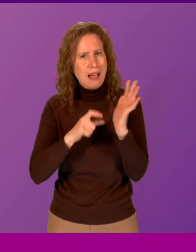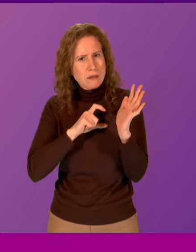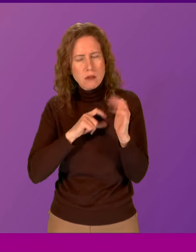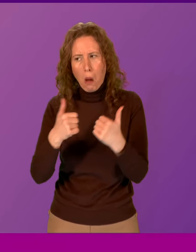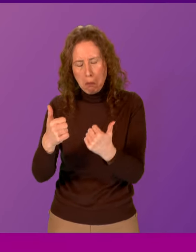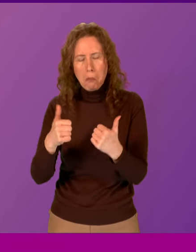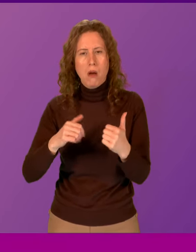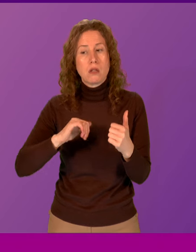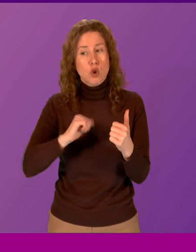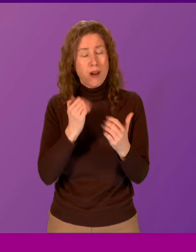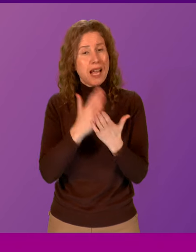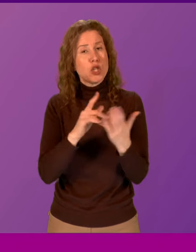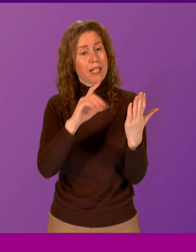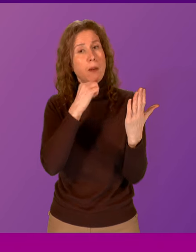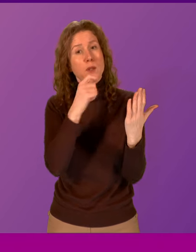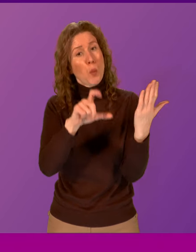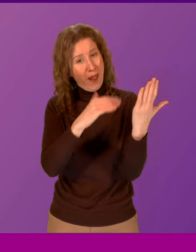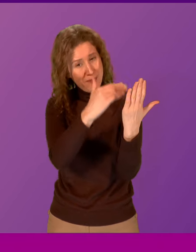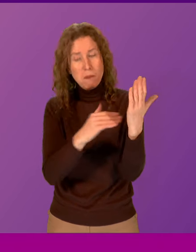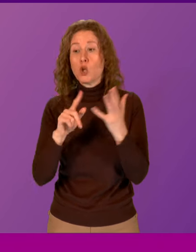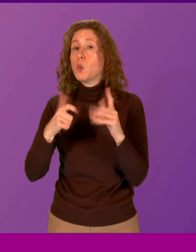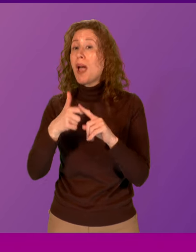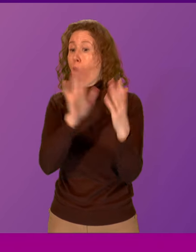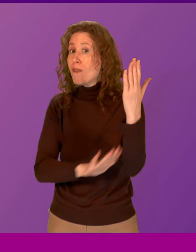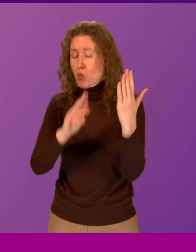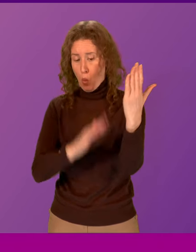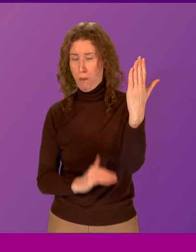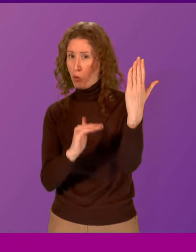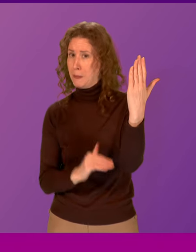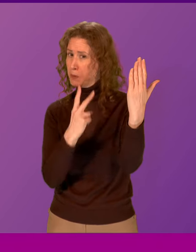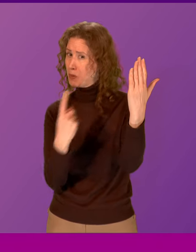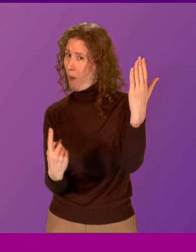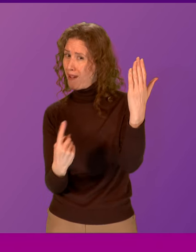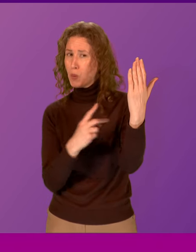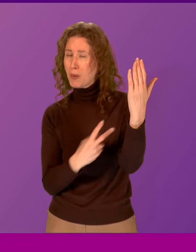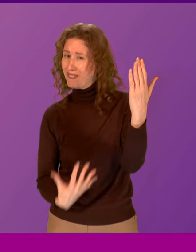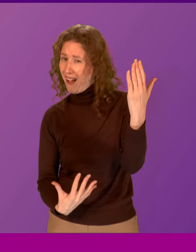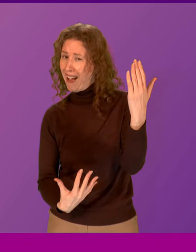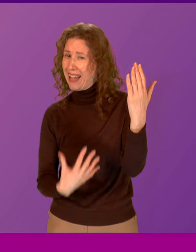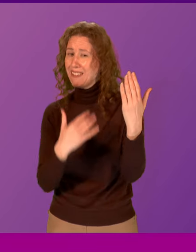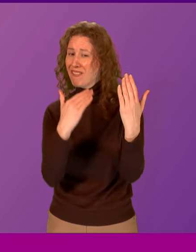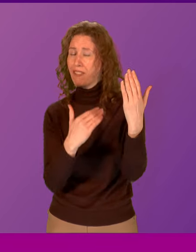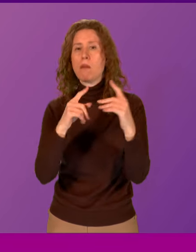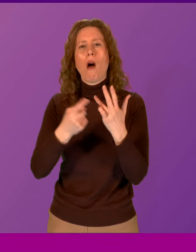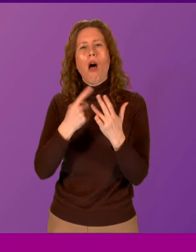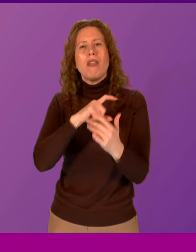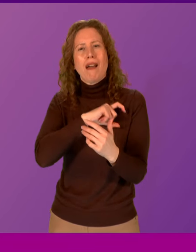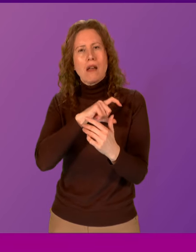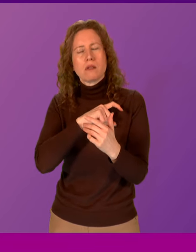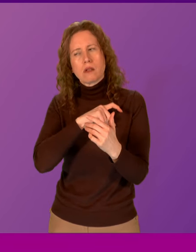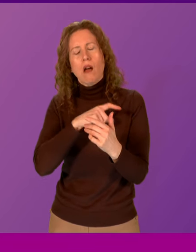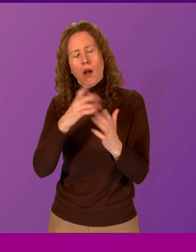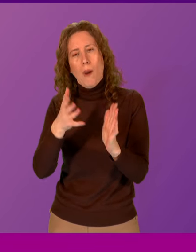survival rates. Scotland is 12th, whereas the UK overall is 21, England 25th place. So there are other cancer types where we're